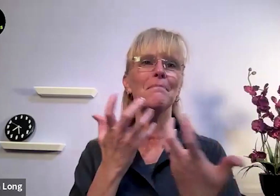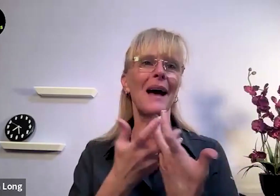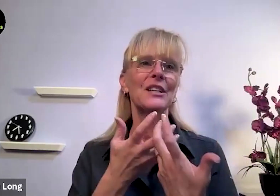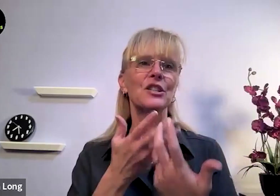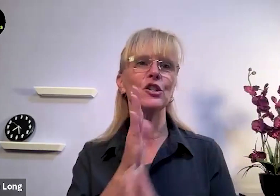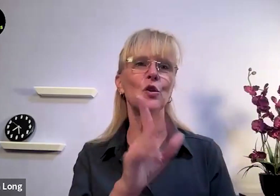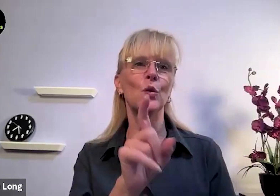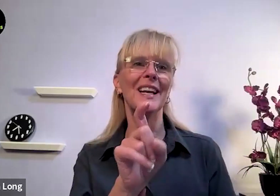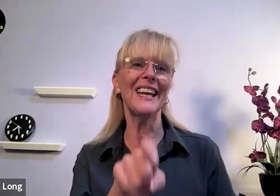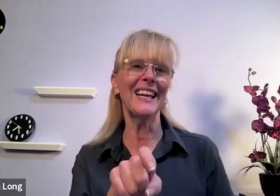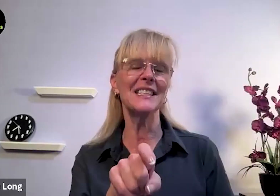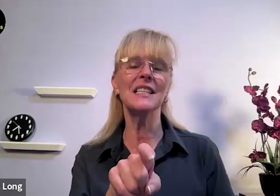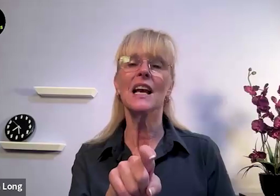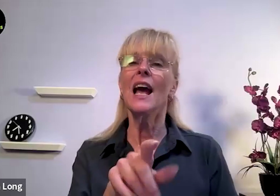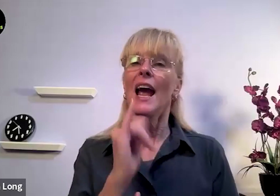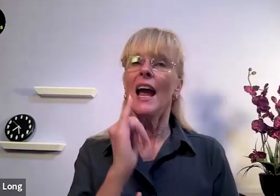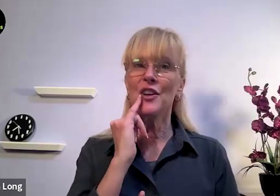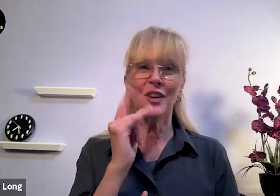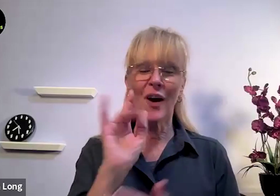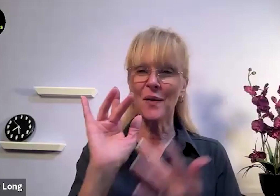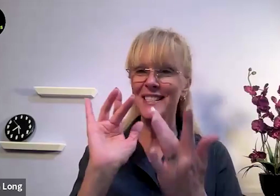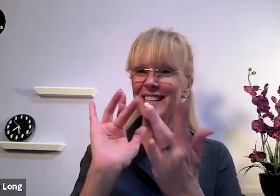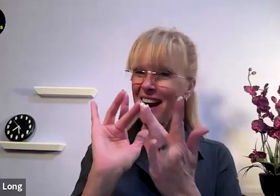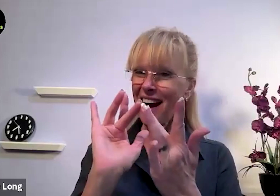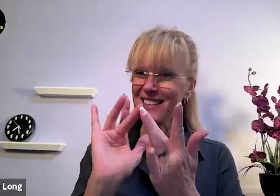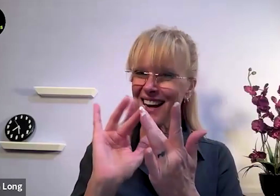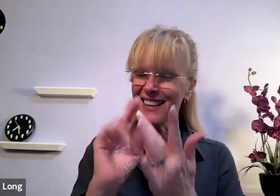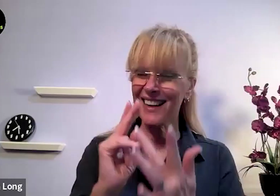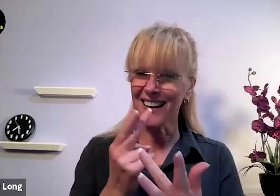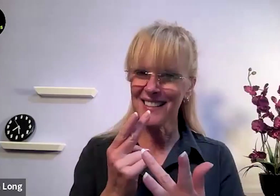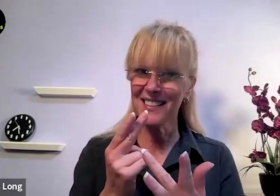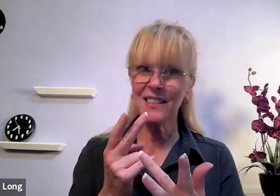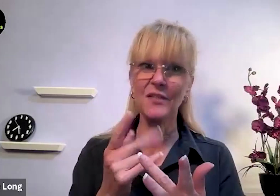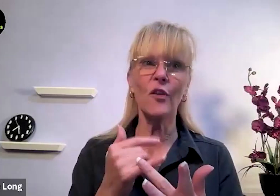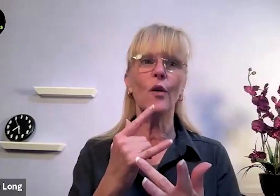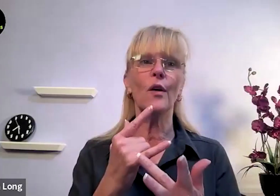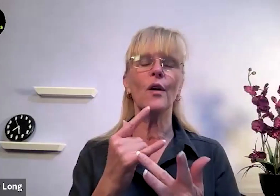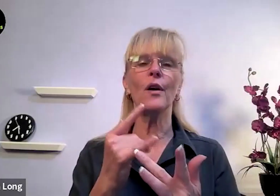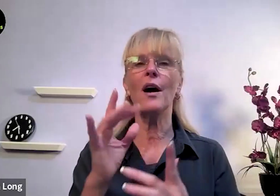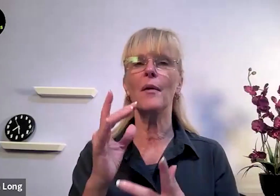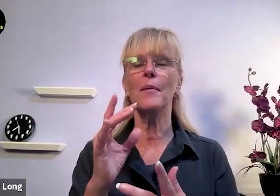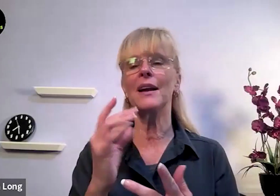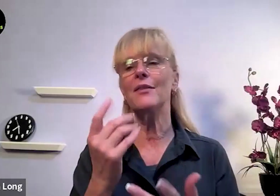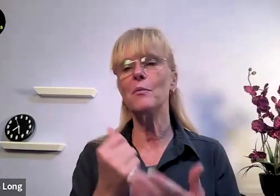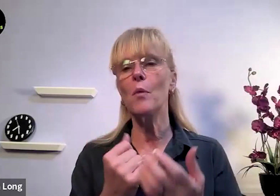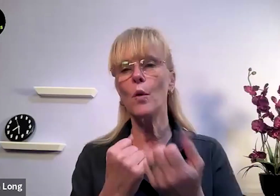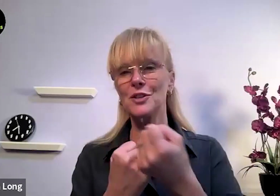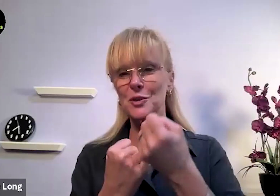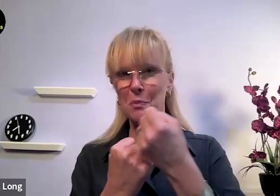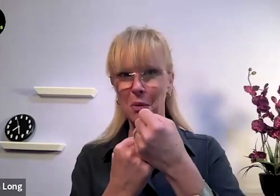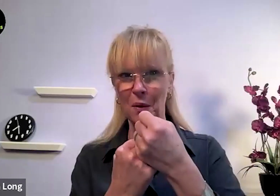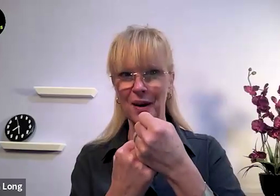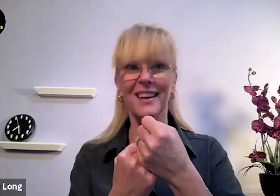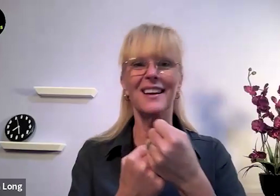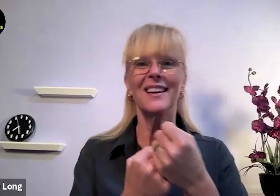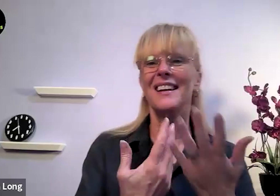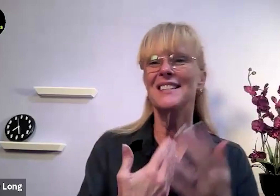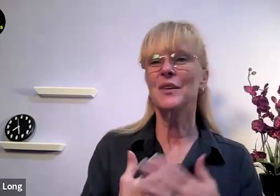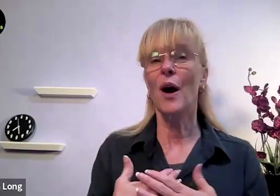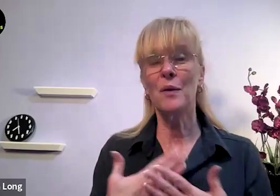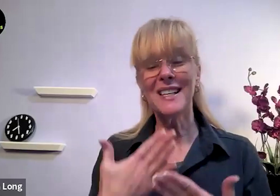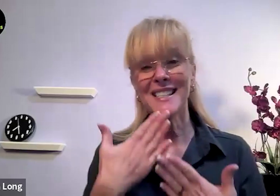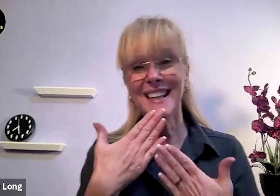what it matches your needs and you can always hit contact us for um even more support